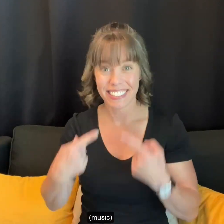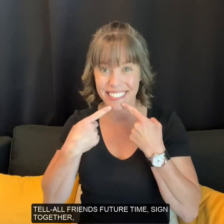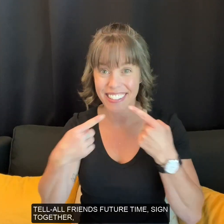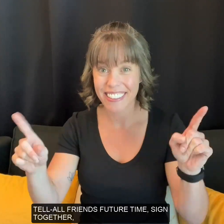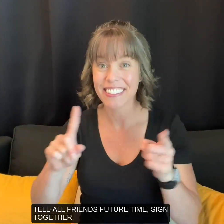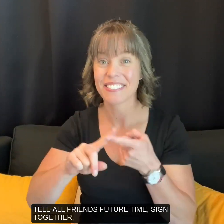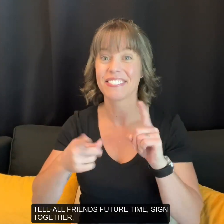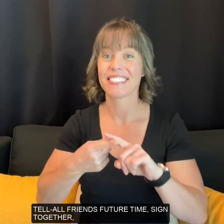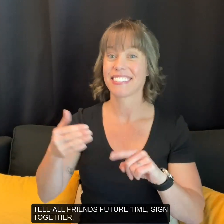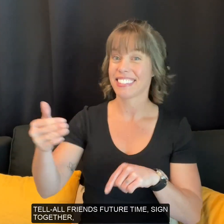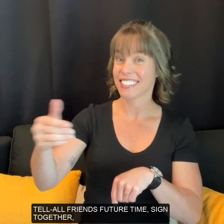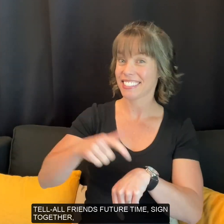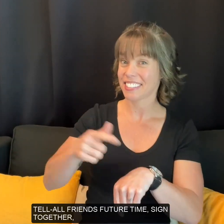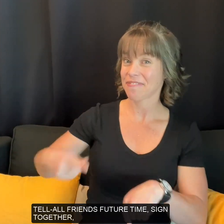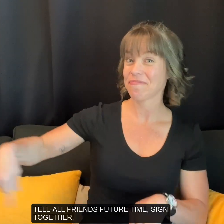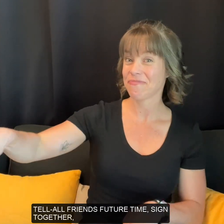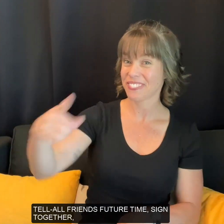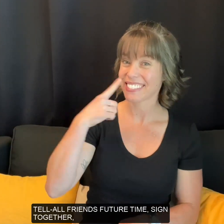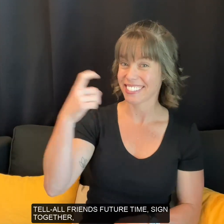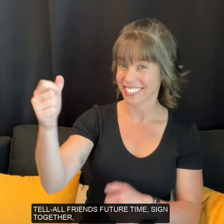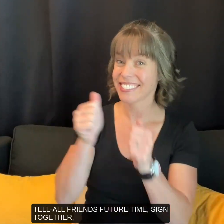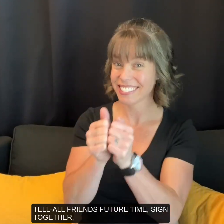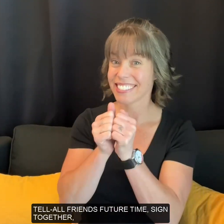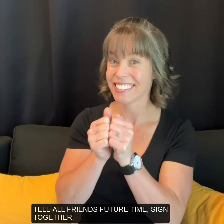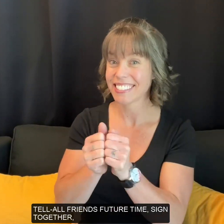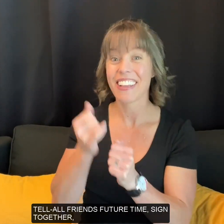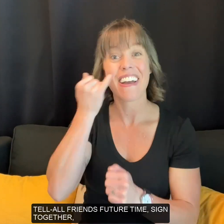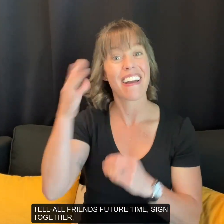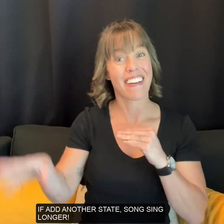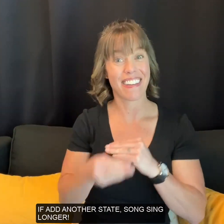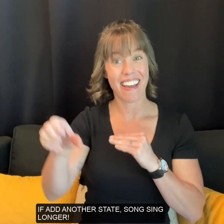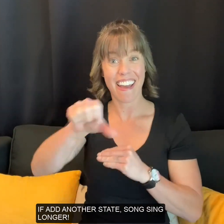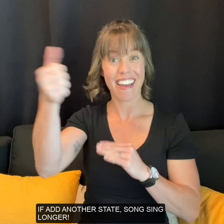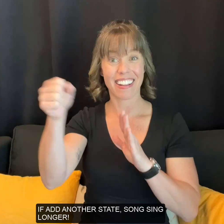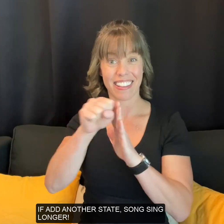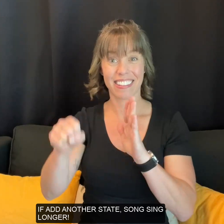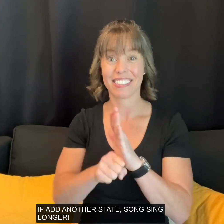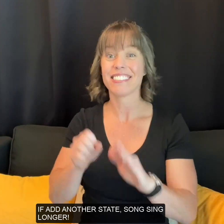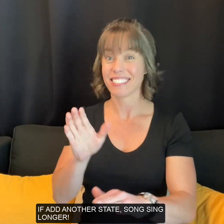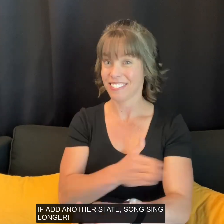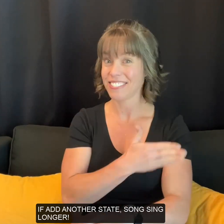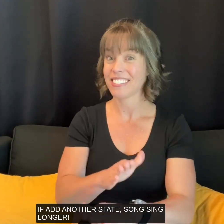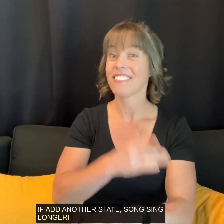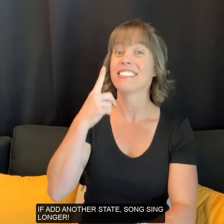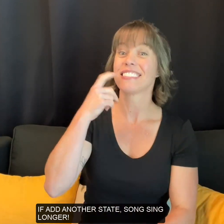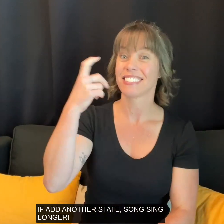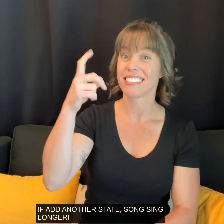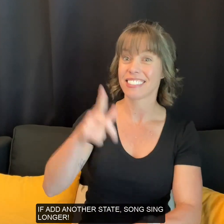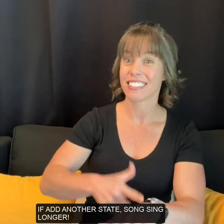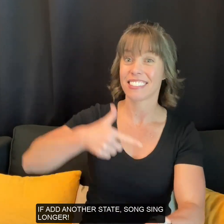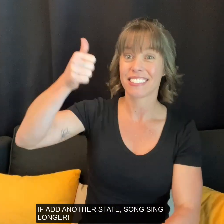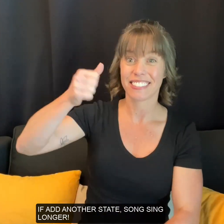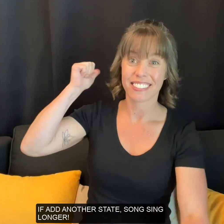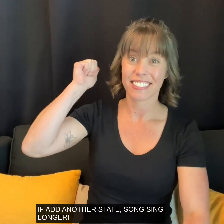Tell all your friends up next time, they ought to sing along. If they add another step, we'll have to sing along the song.